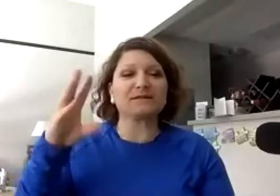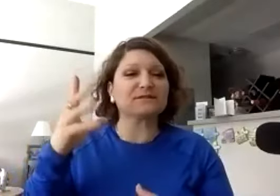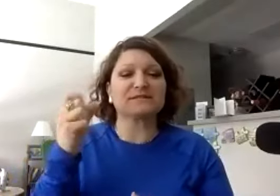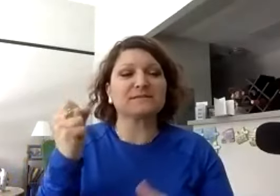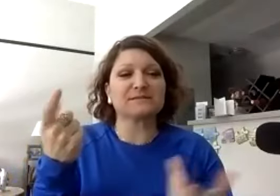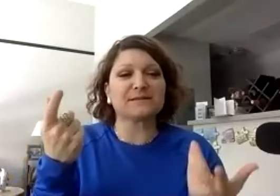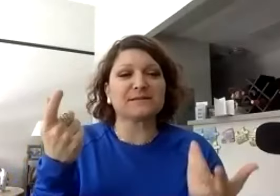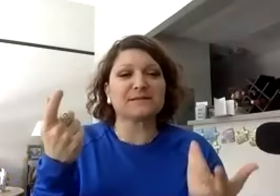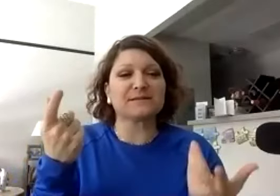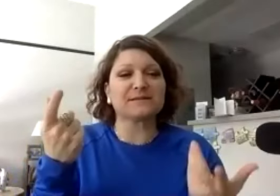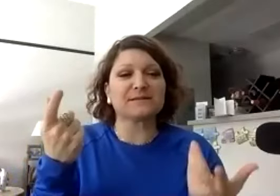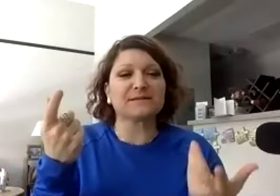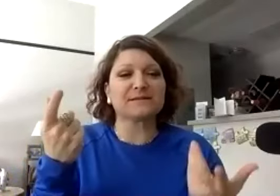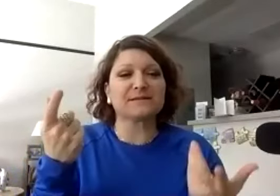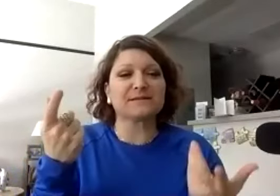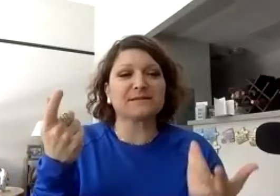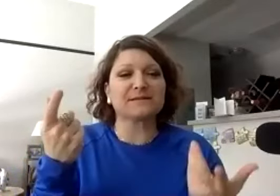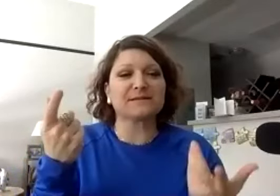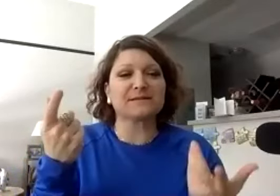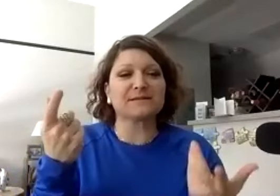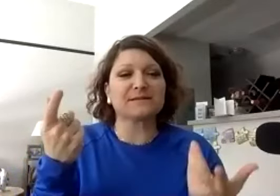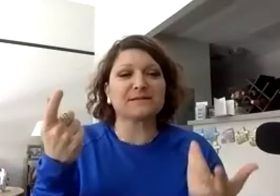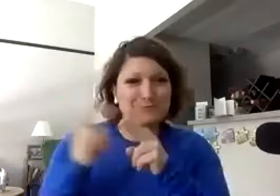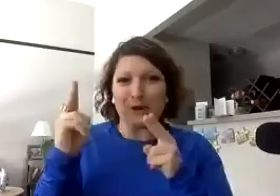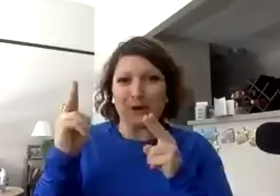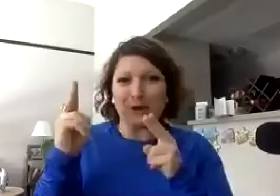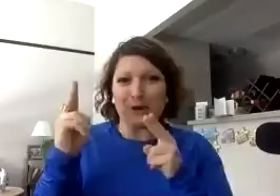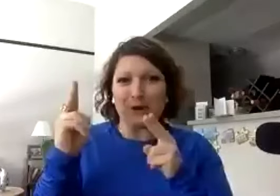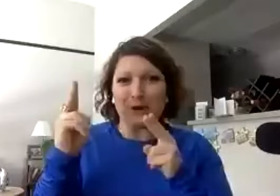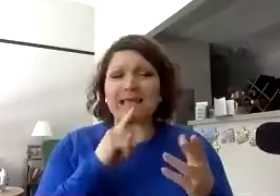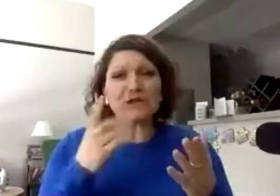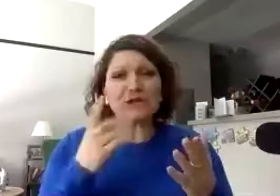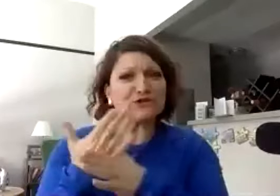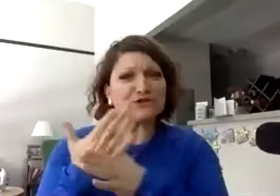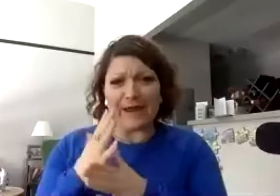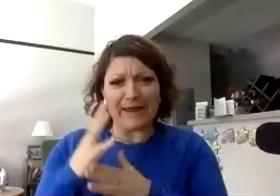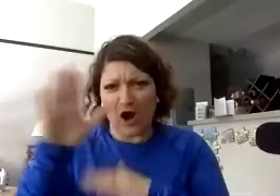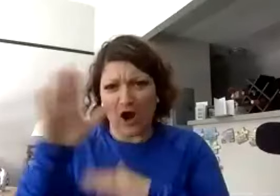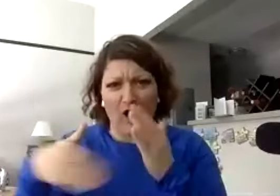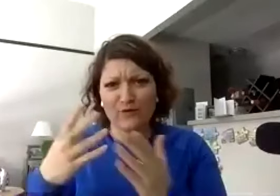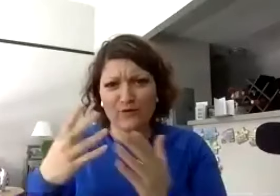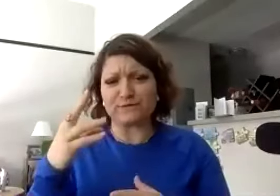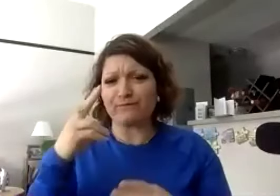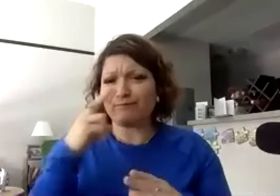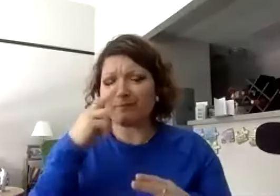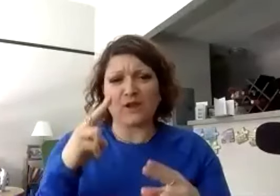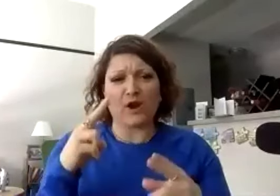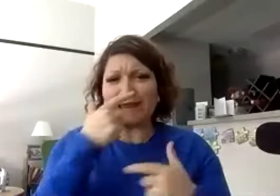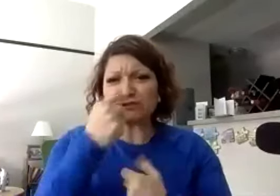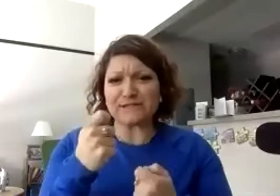or something. One is just a brief. I mean, thank you for sharing all the, you know, interesting